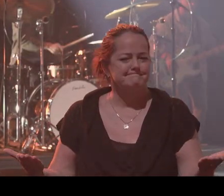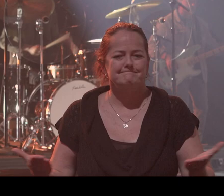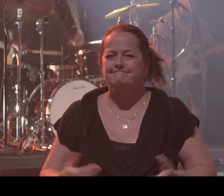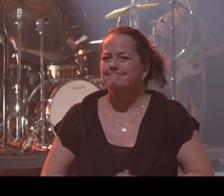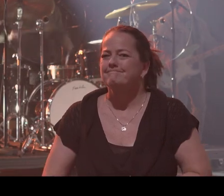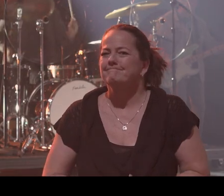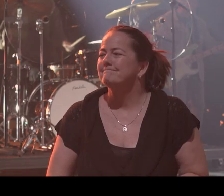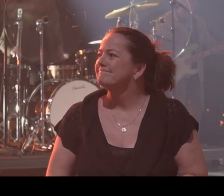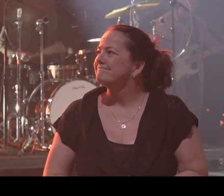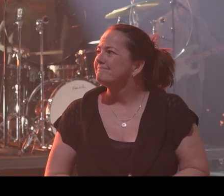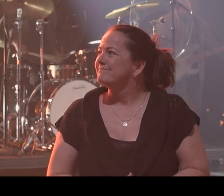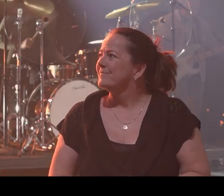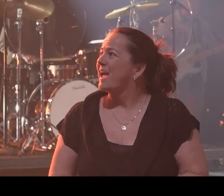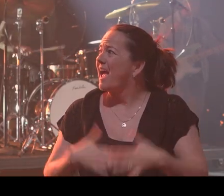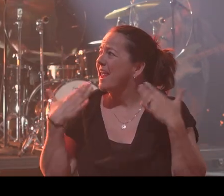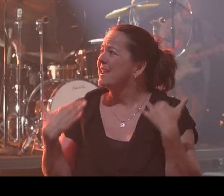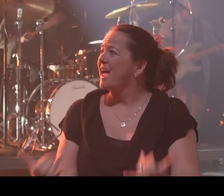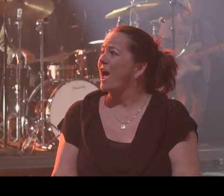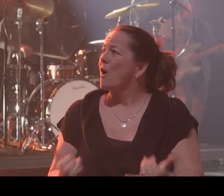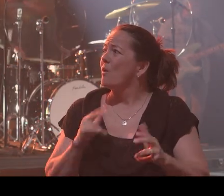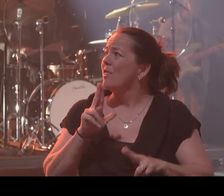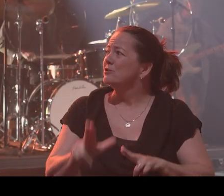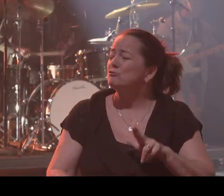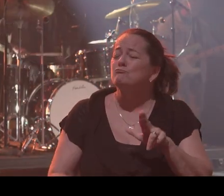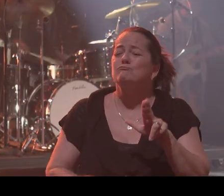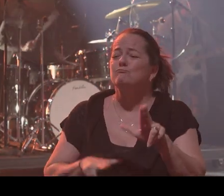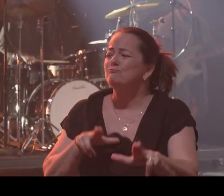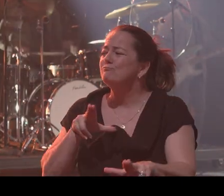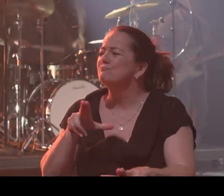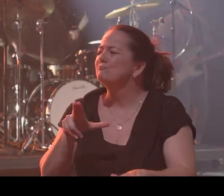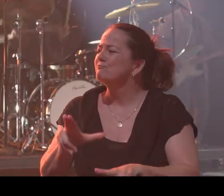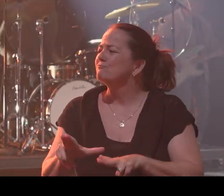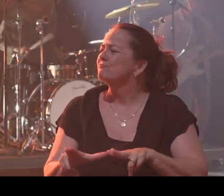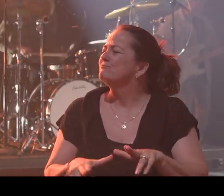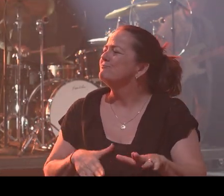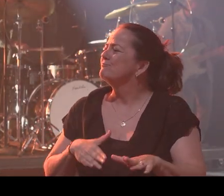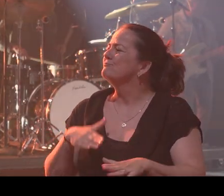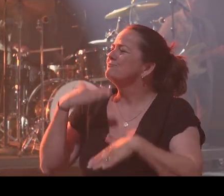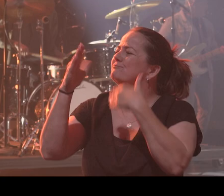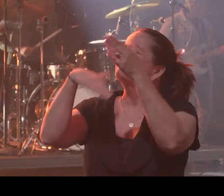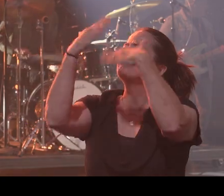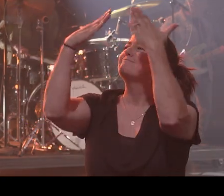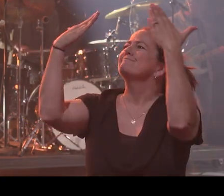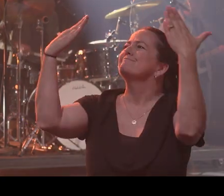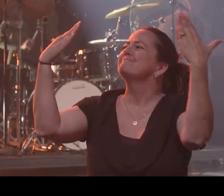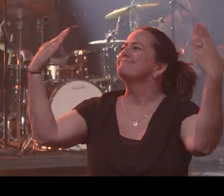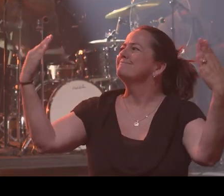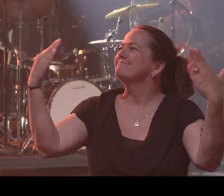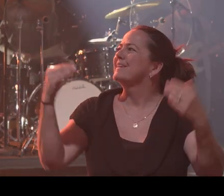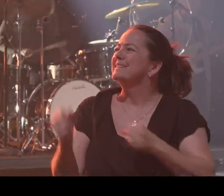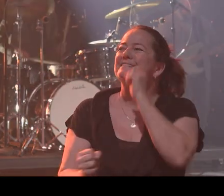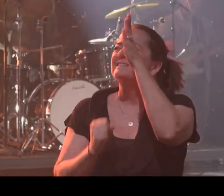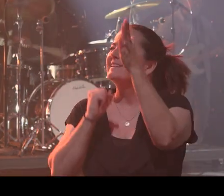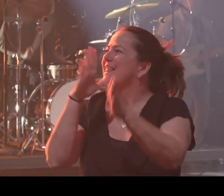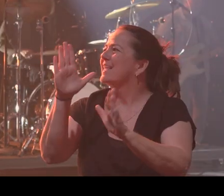From now till I walk the streets of gold. I see how you saved my soul.